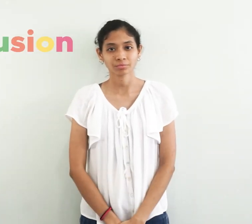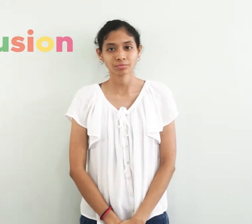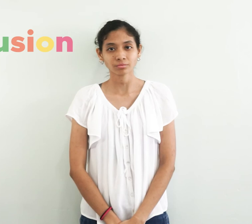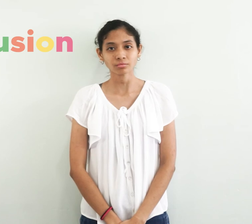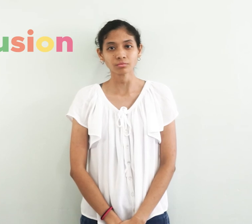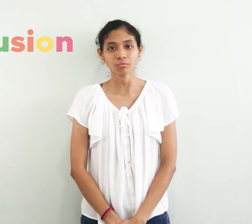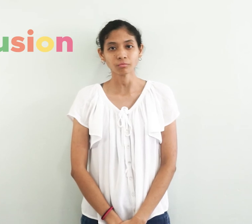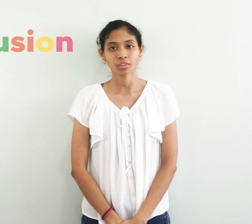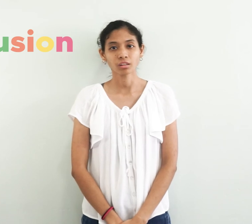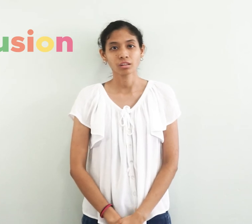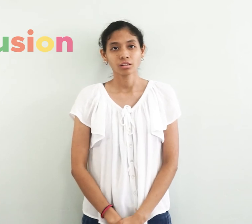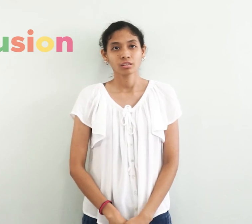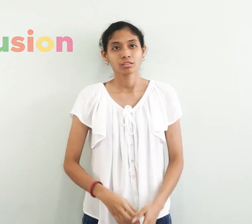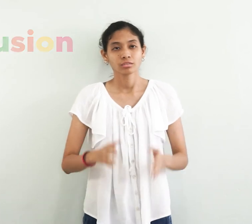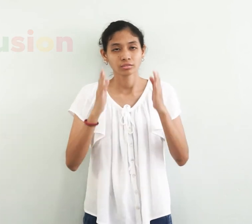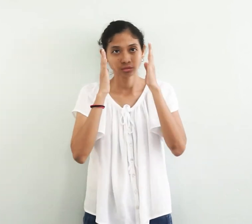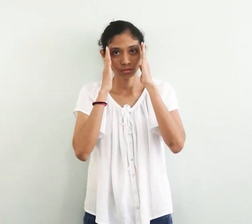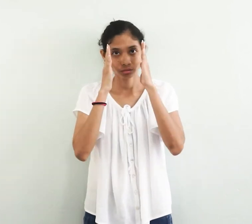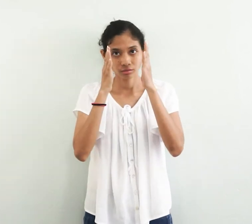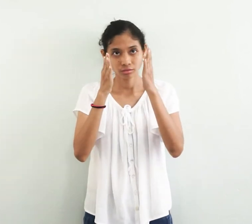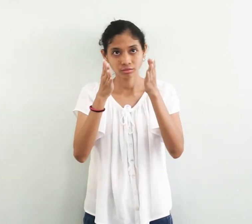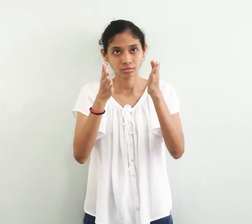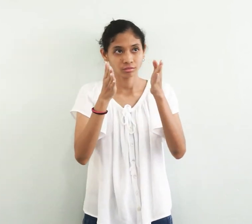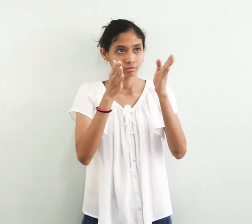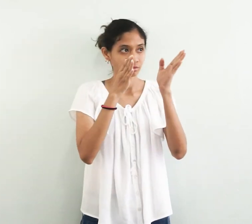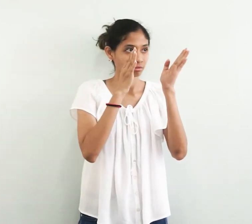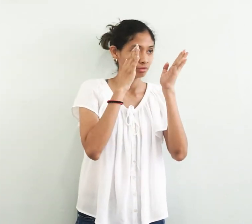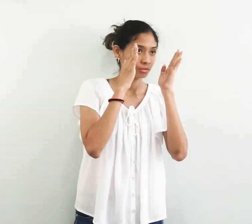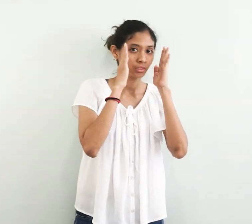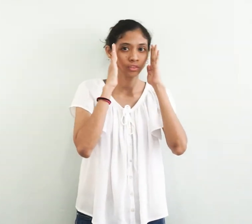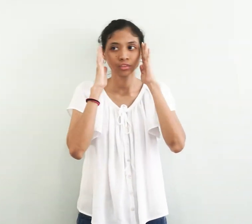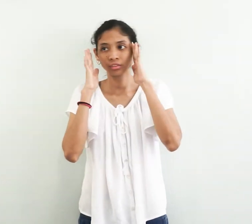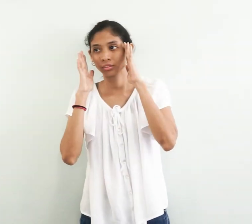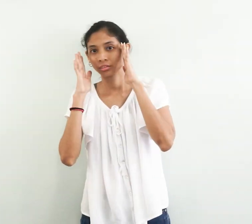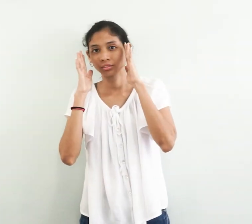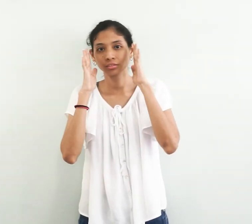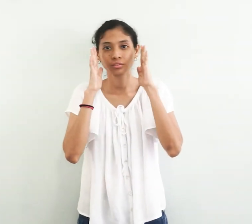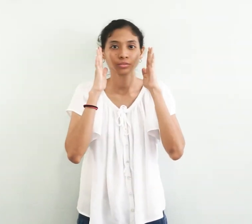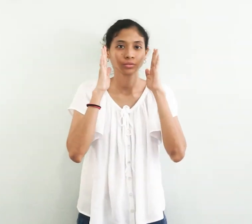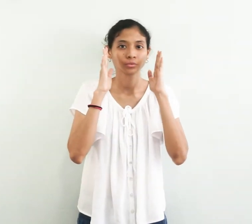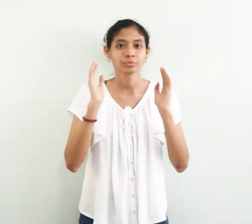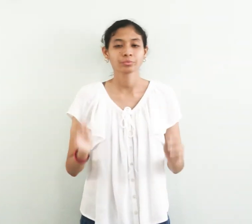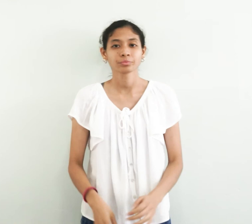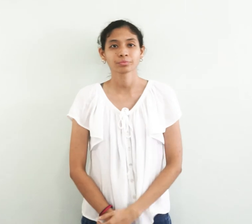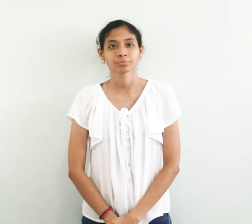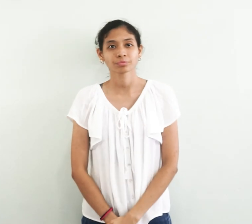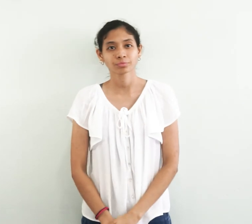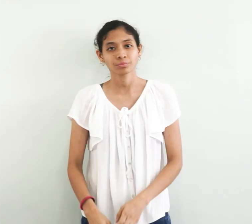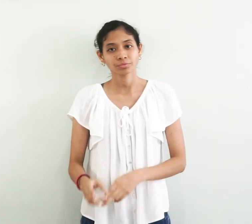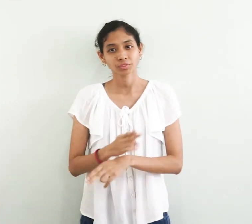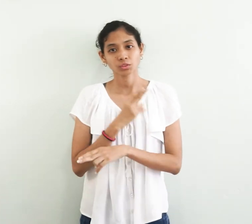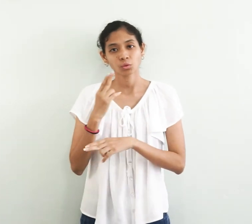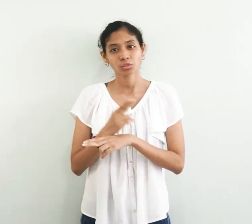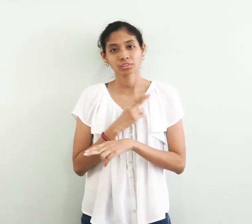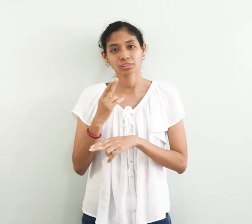Face the person you are talking to. Use your dominant hand.